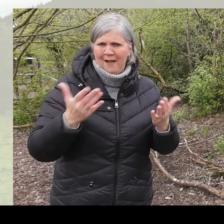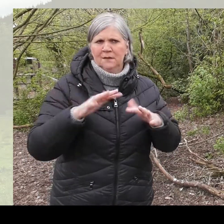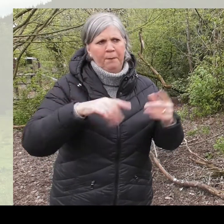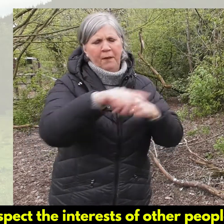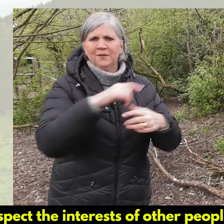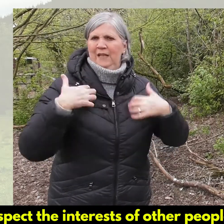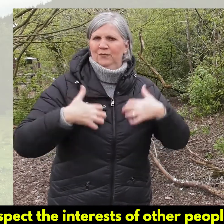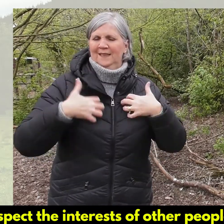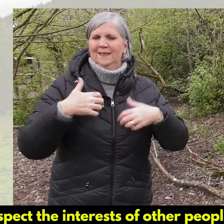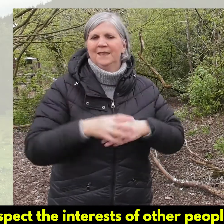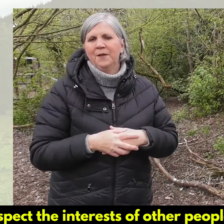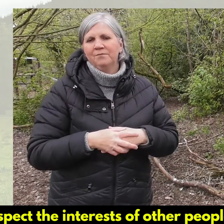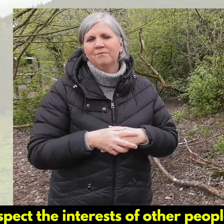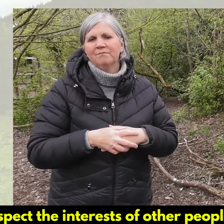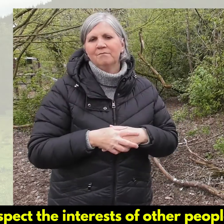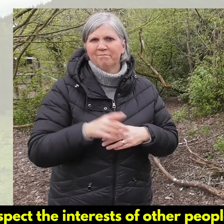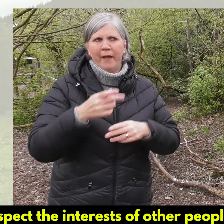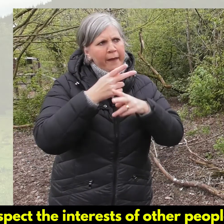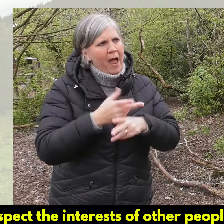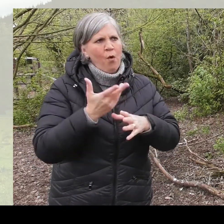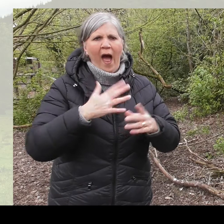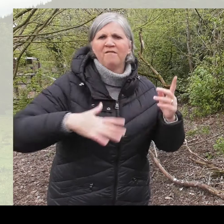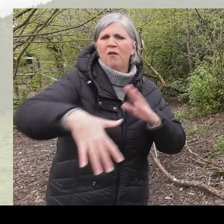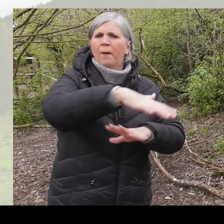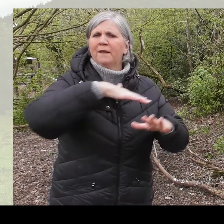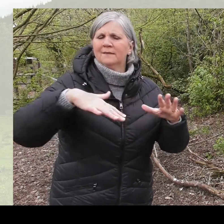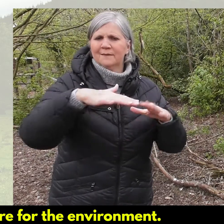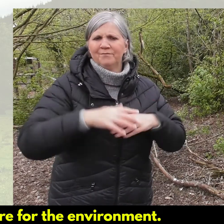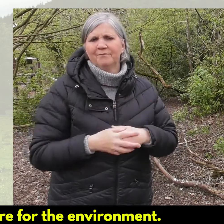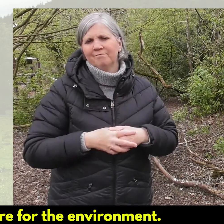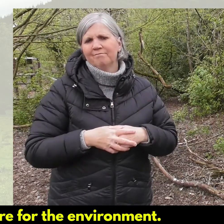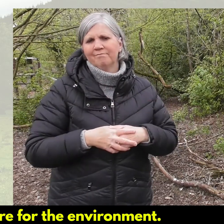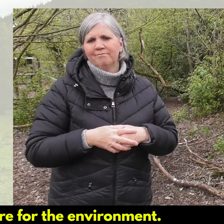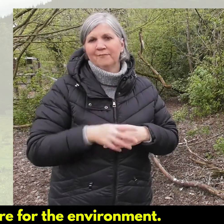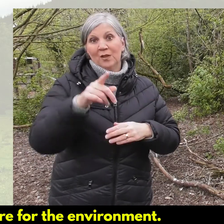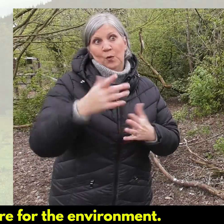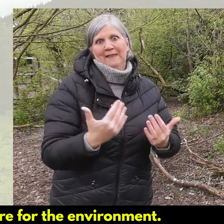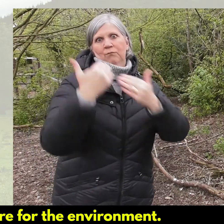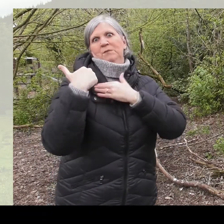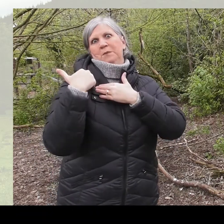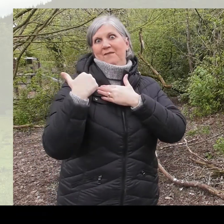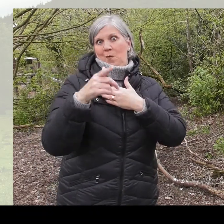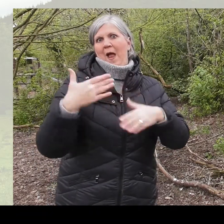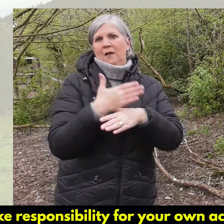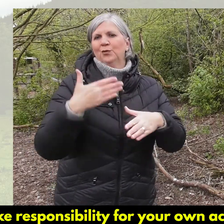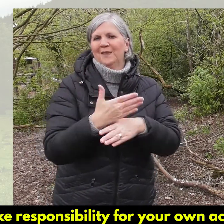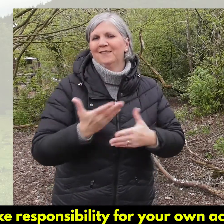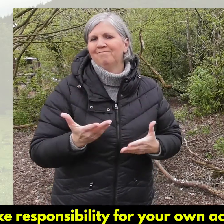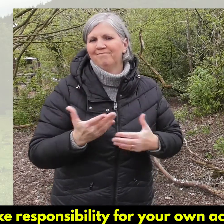Respect the interests of other people. Care for the environment. Take responsibility